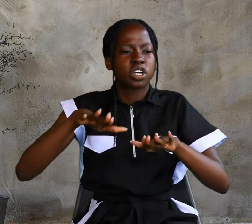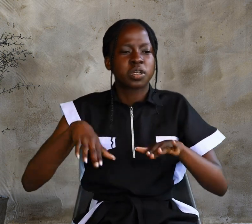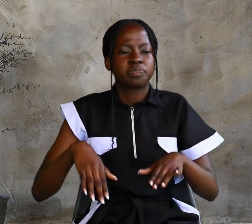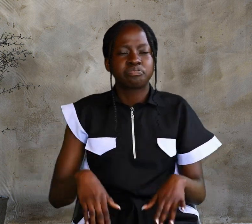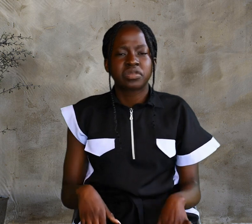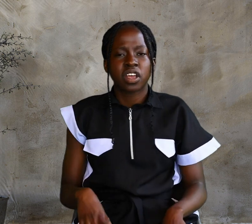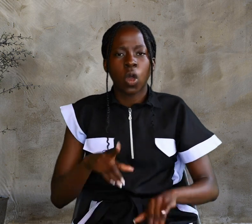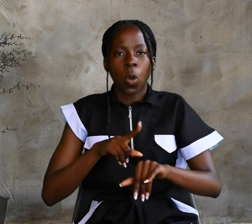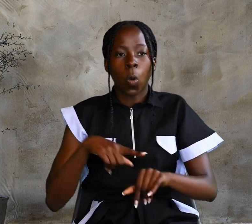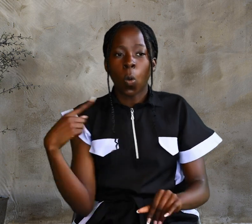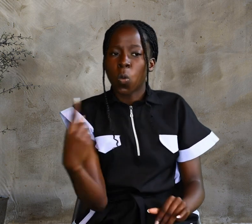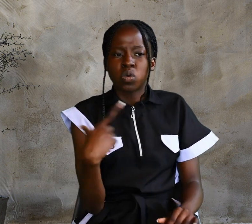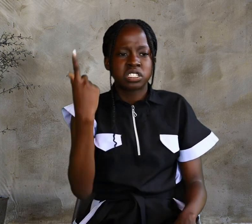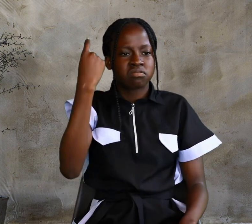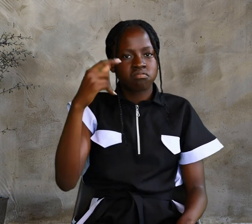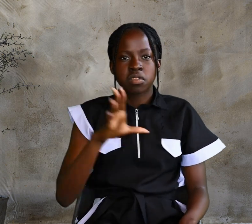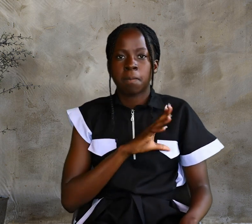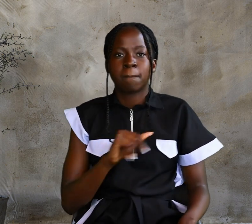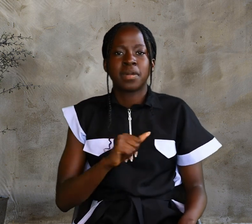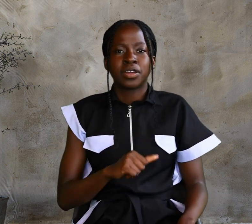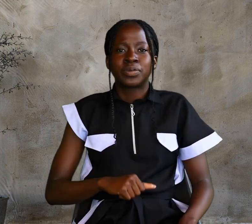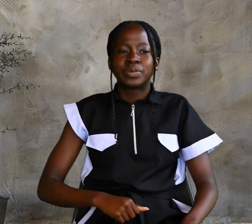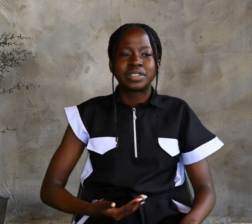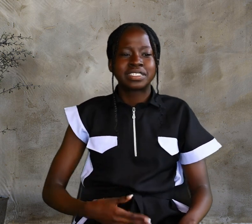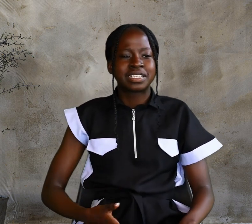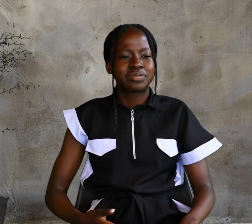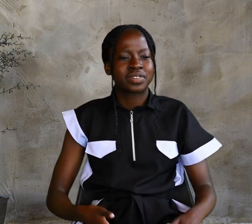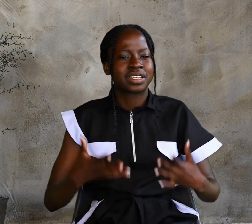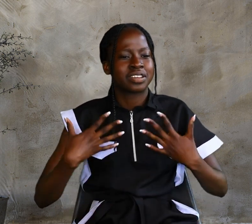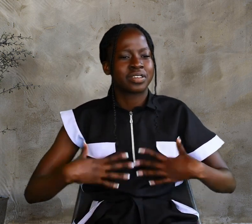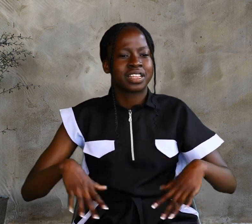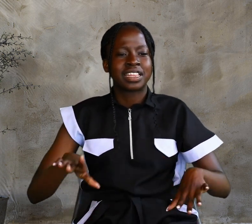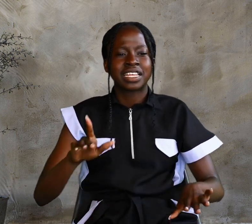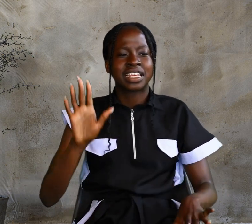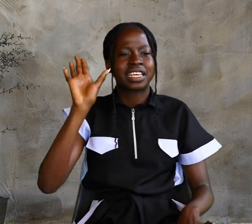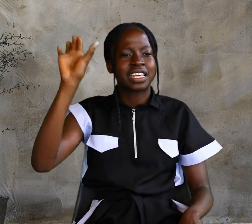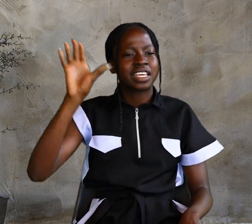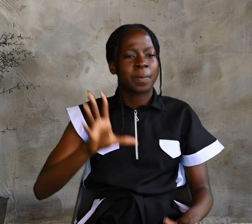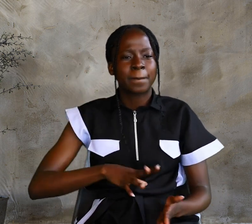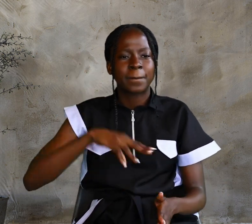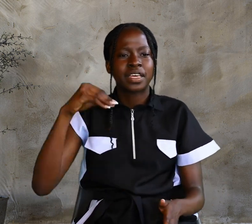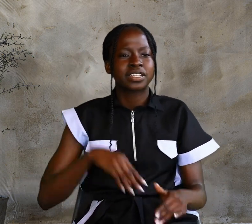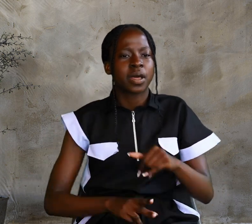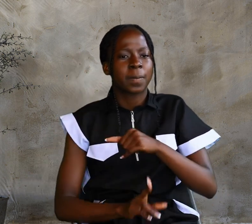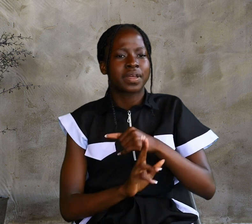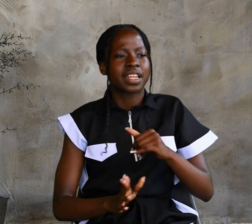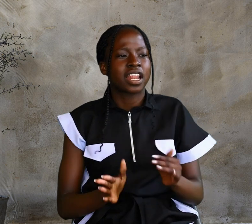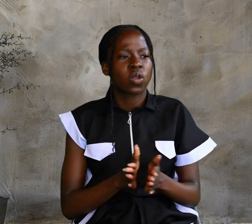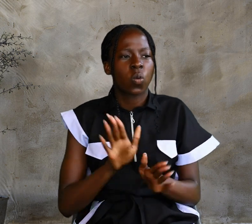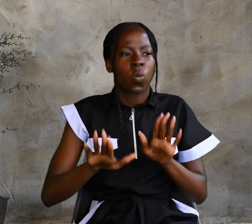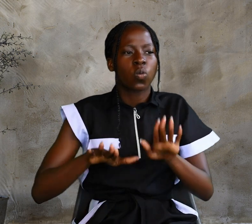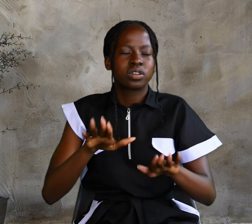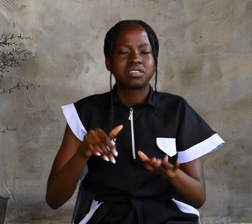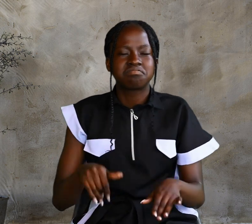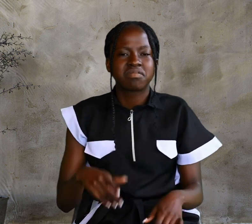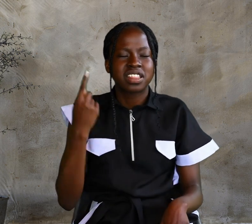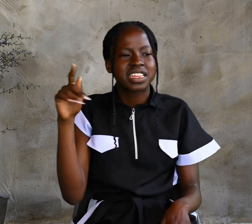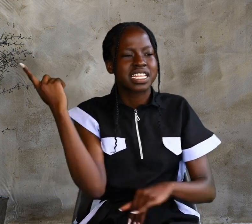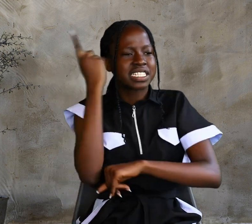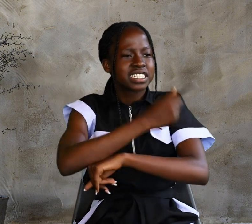was cured. He picked up his mat and walked. The day on which this took place was a